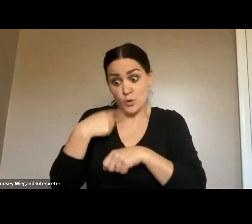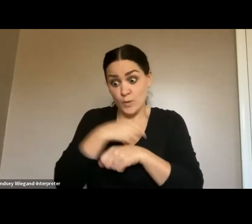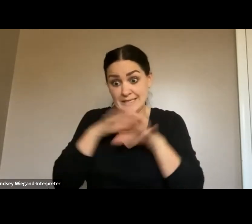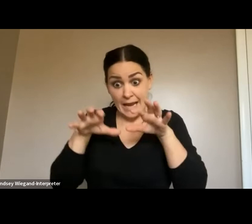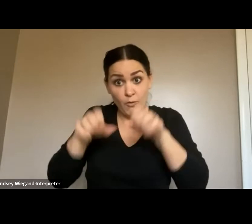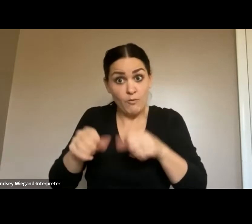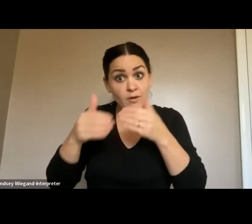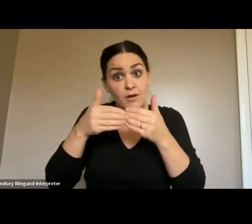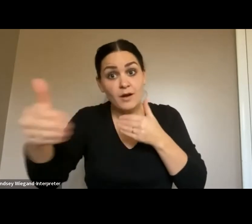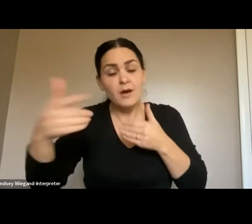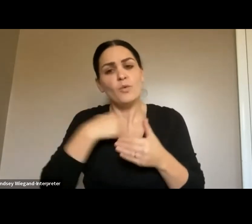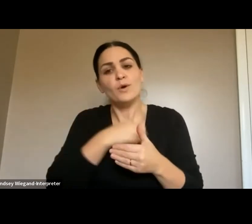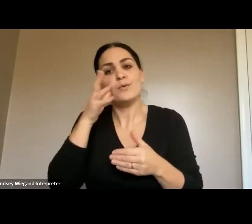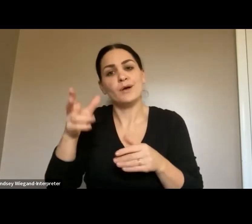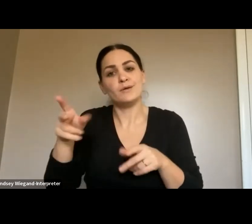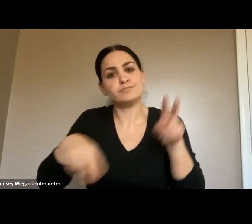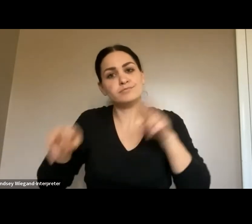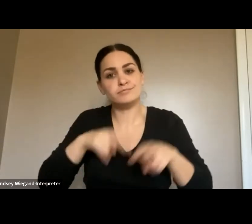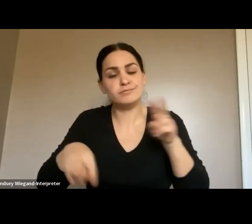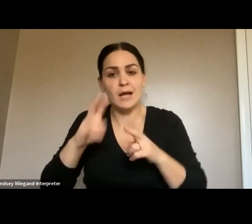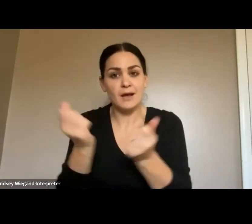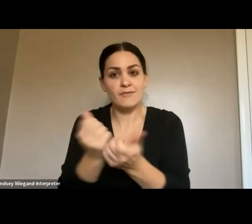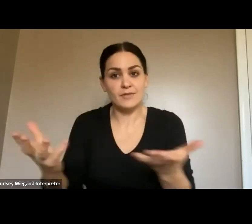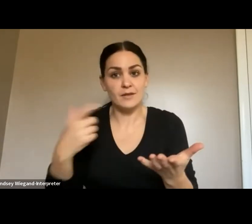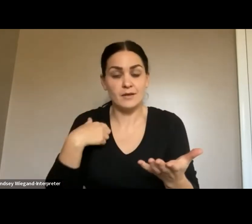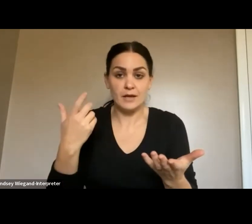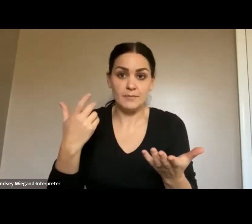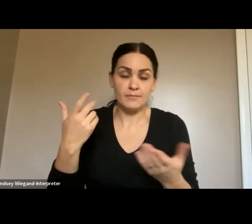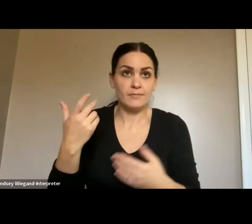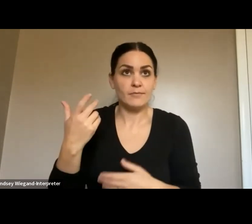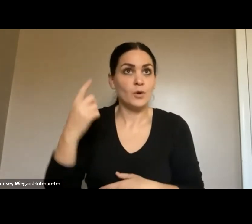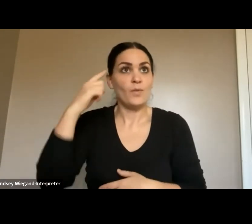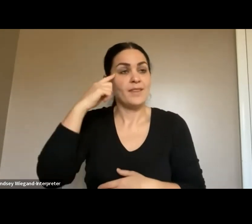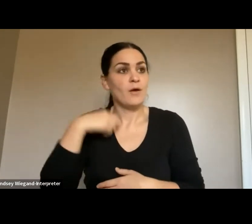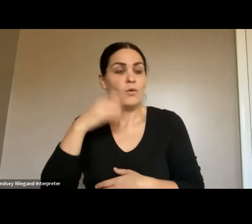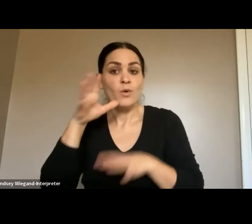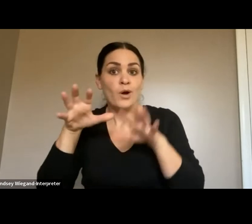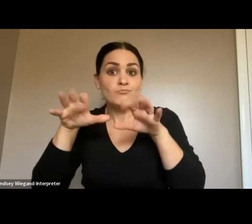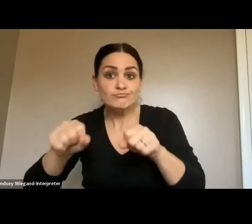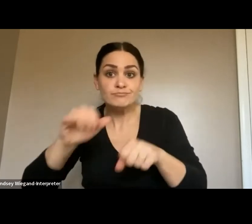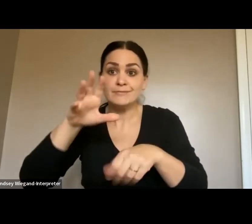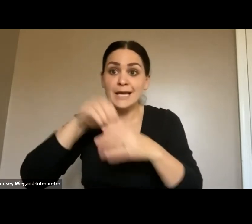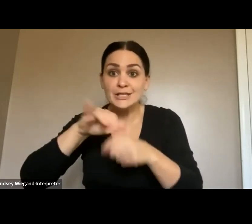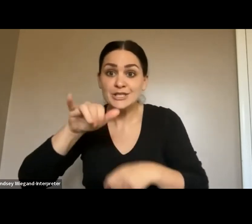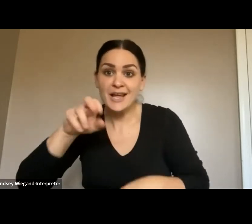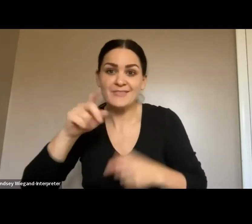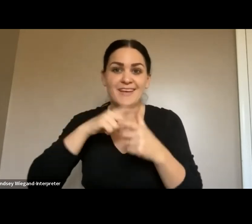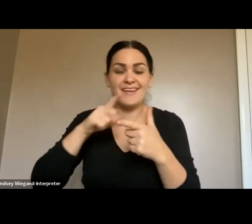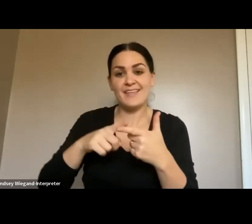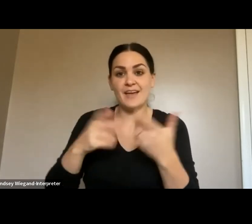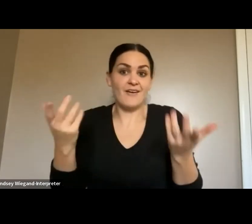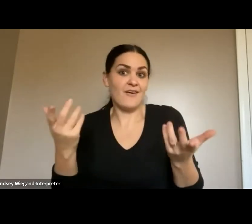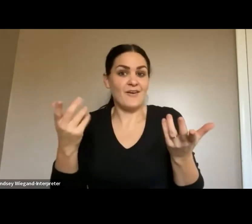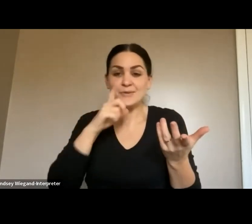in and say, okay, we're going to take it over in January, and all of a sudden, you don't have to, you know, make a reservation within